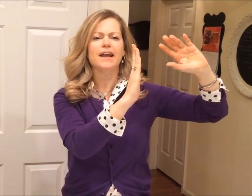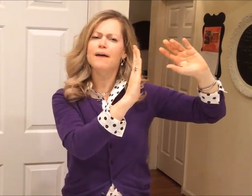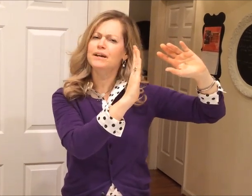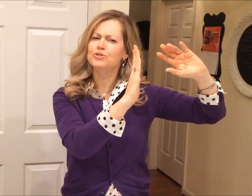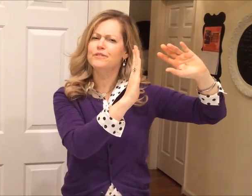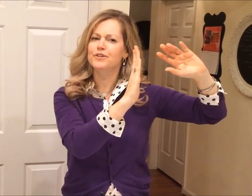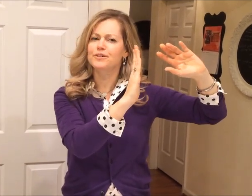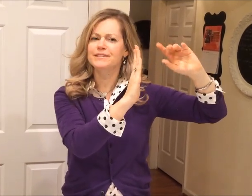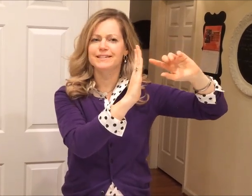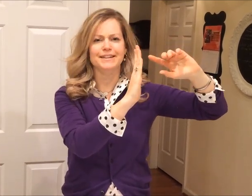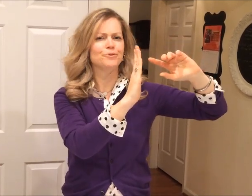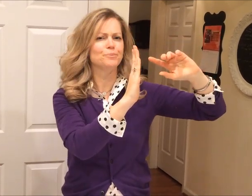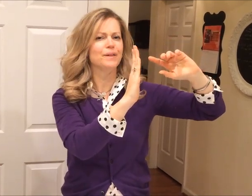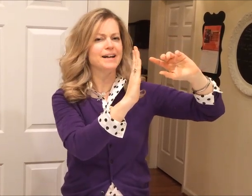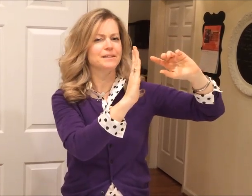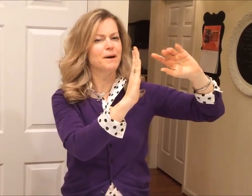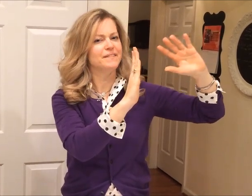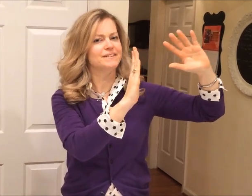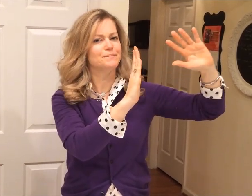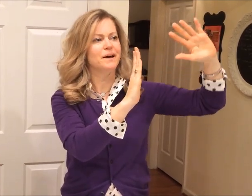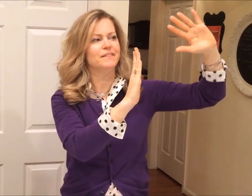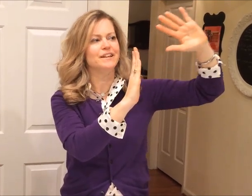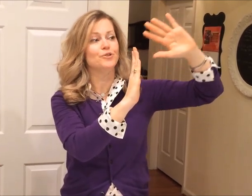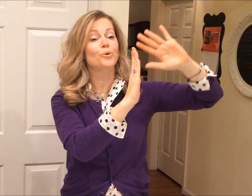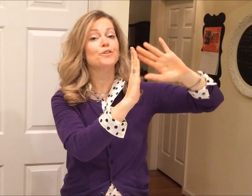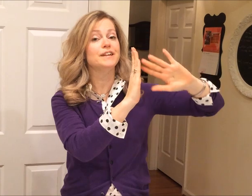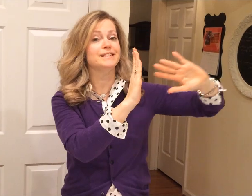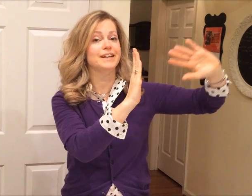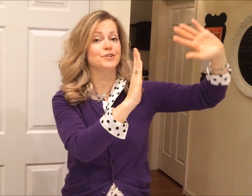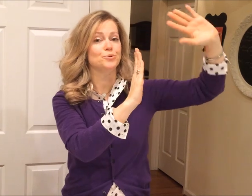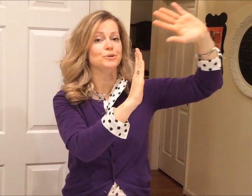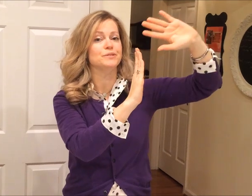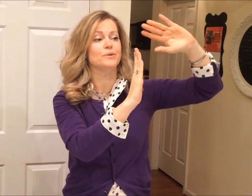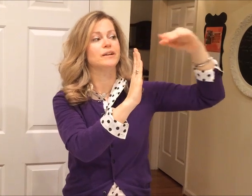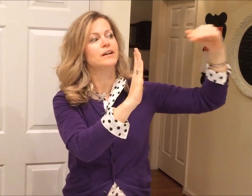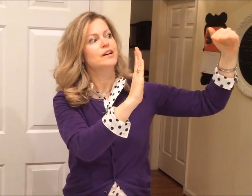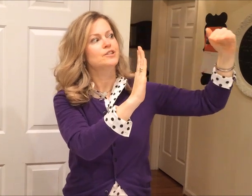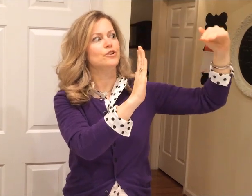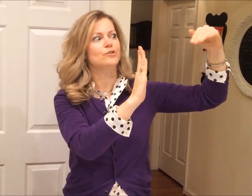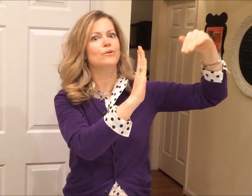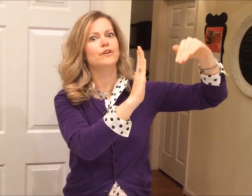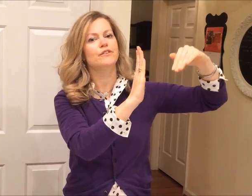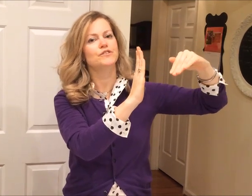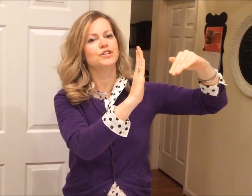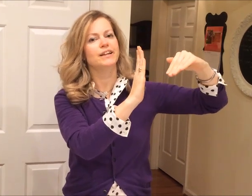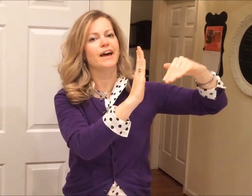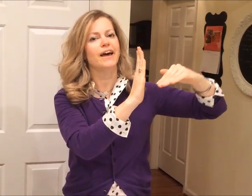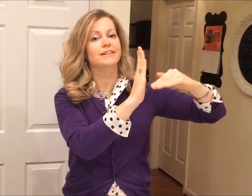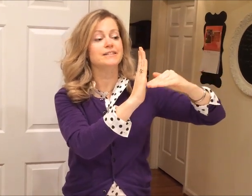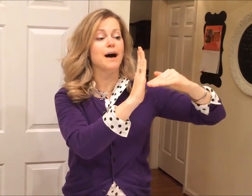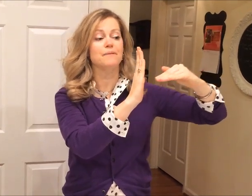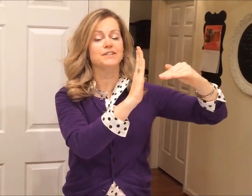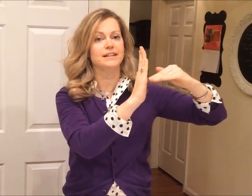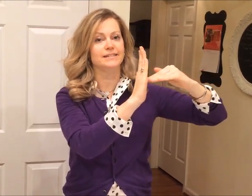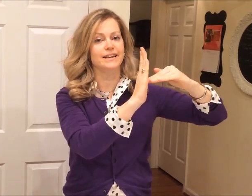then I'm not sure if your CC group will ask about this, but the Northeast Territories run to Northern Virginia and the top of Tennessee.